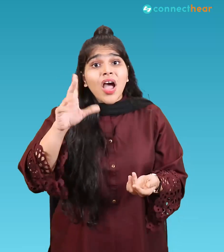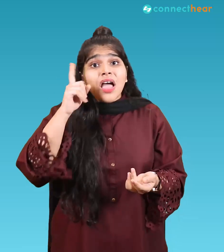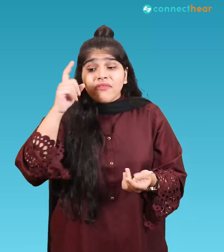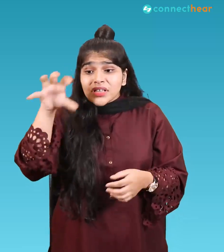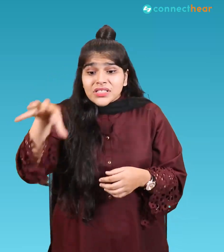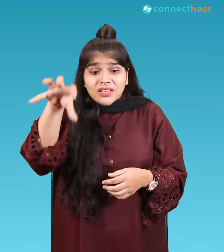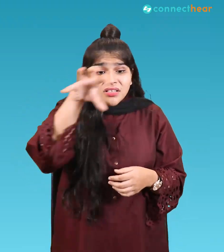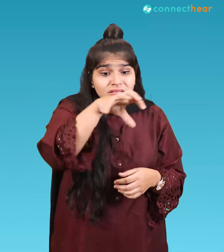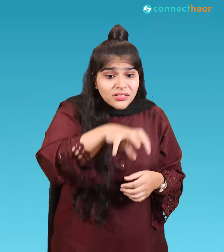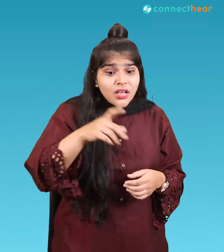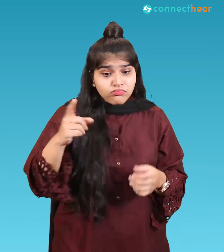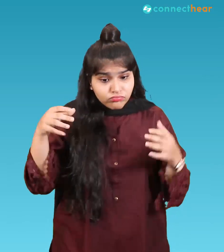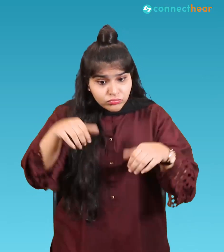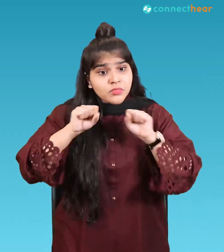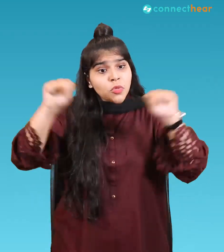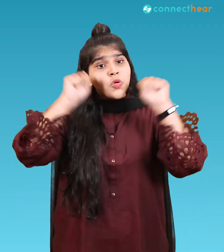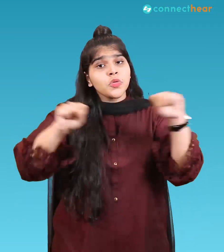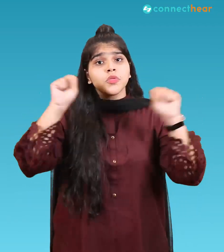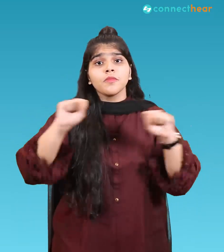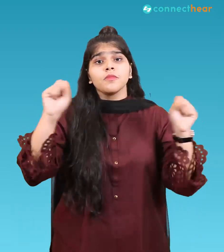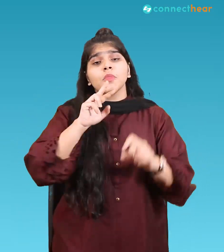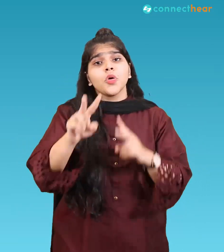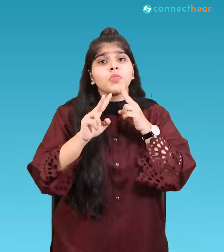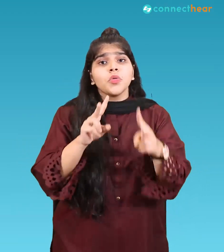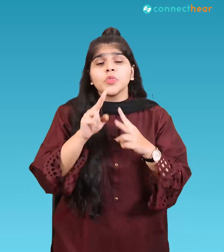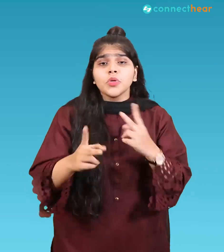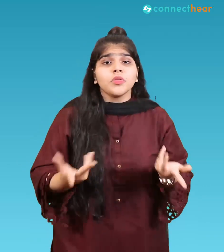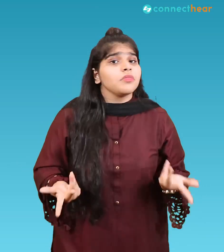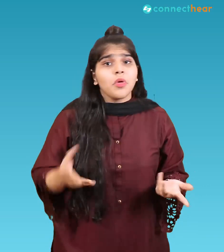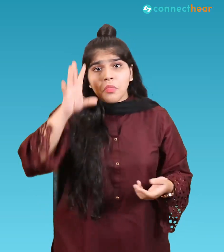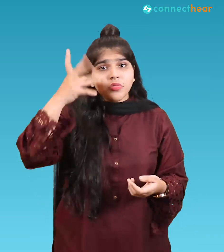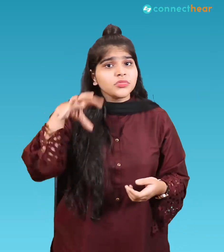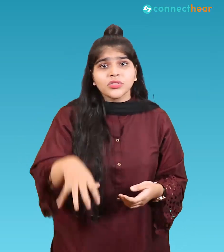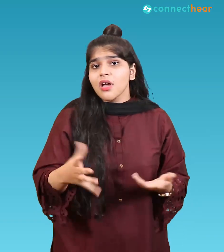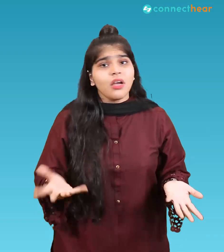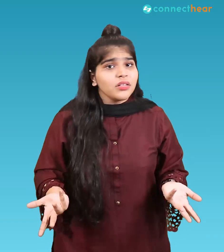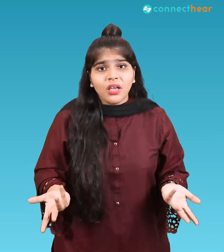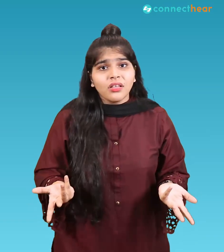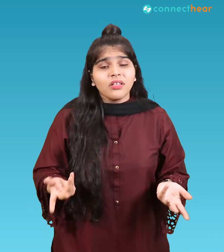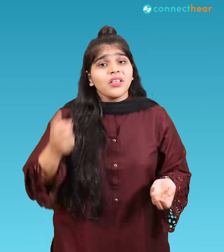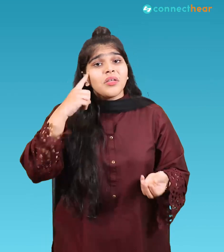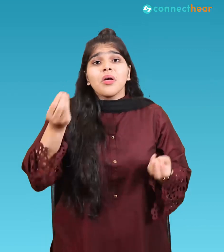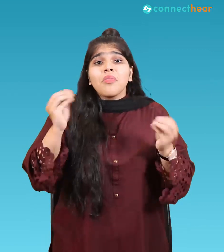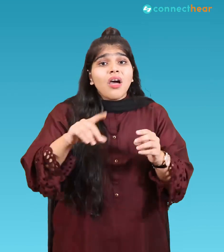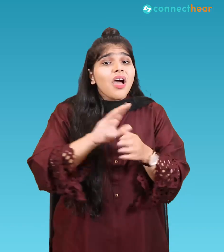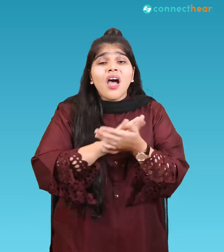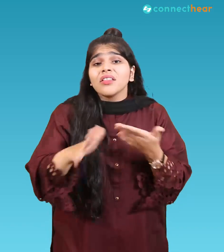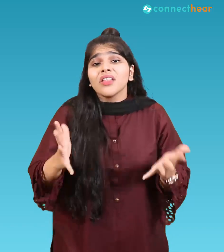now there is no truth in this because we won't know